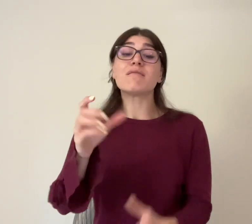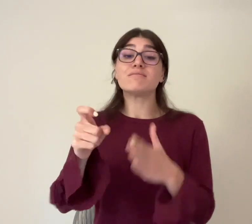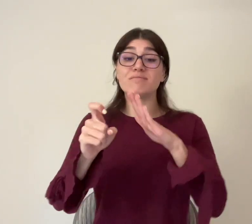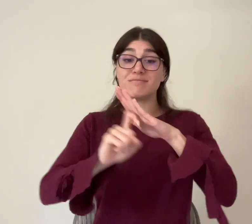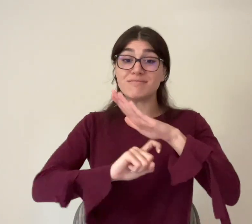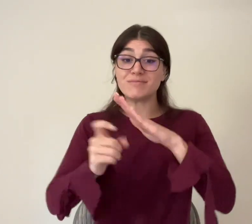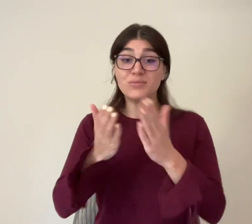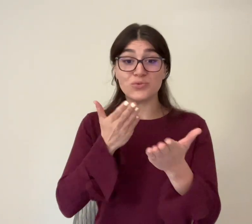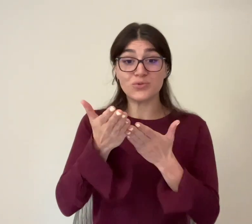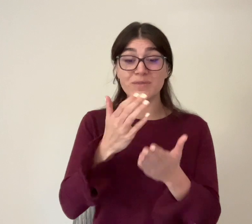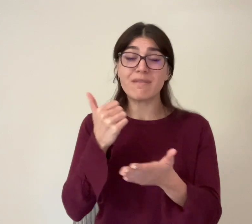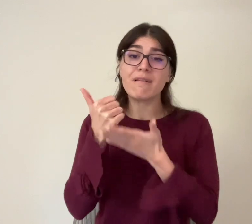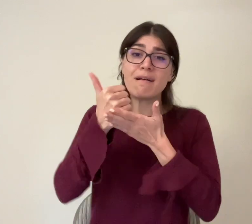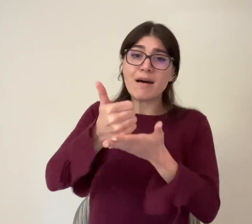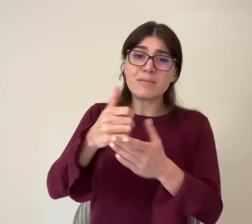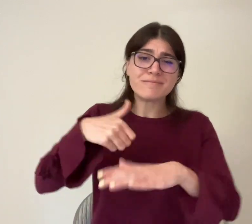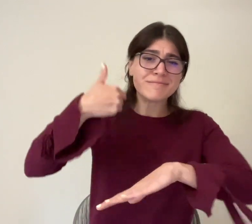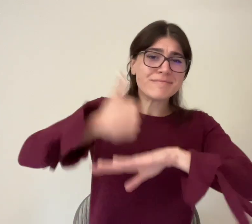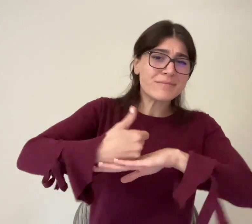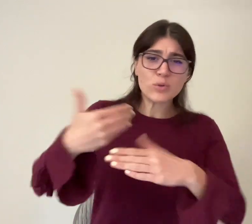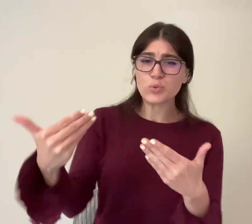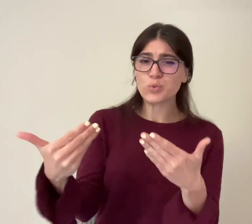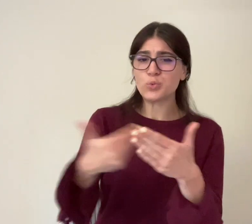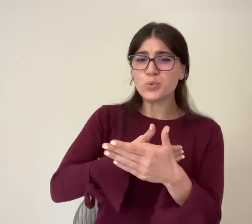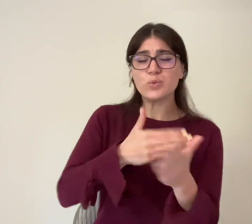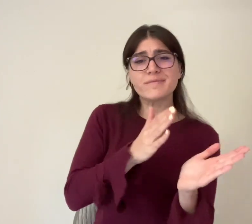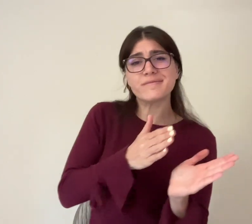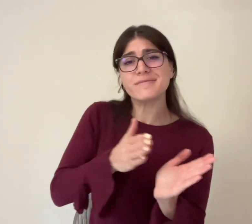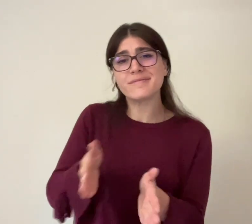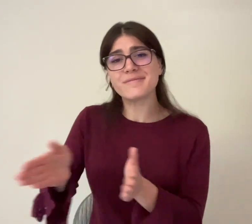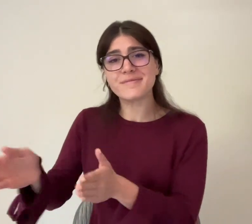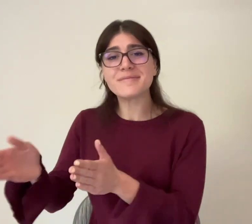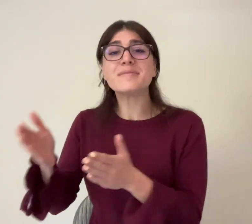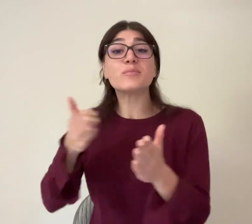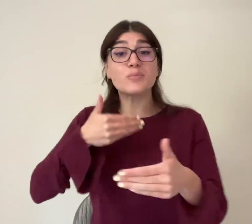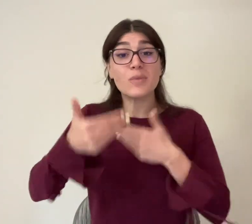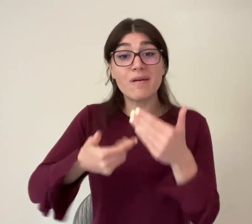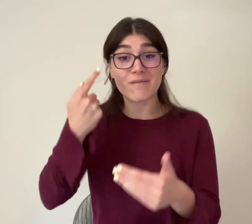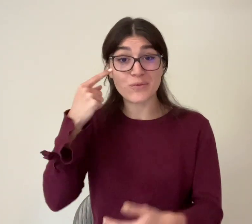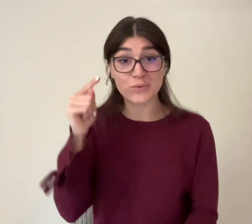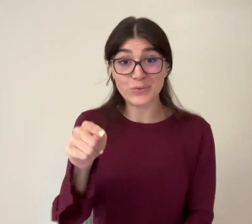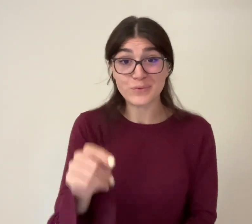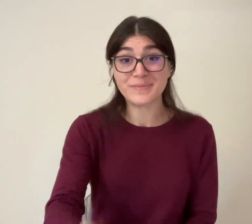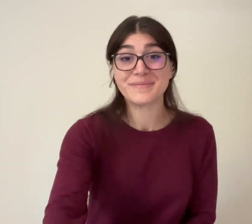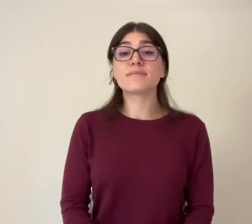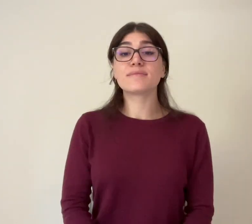services can help for you to establish new, well-organized processes.